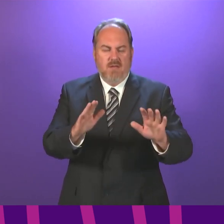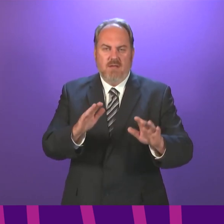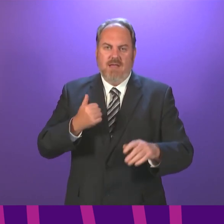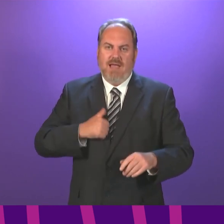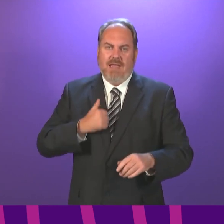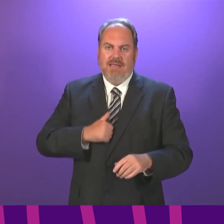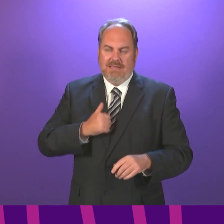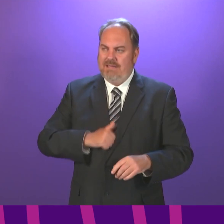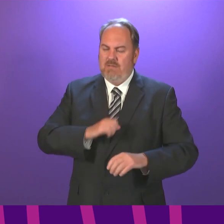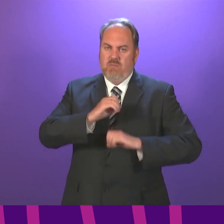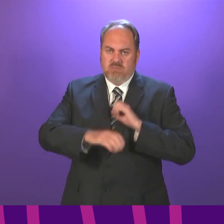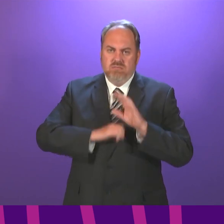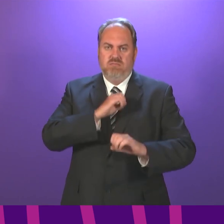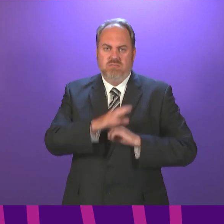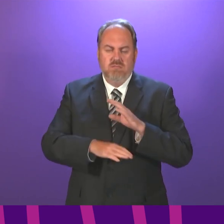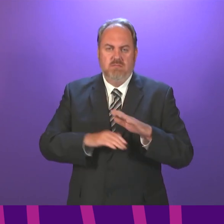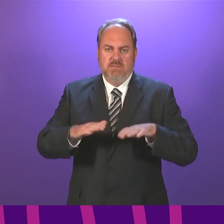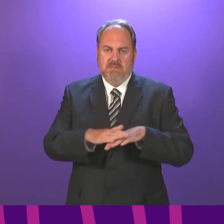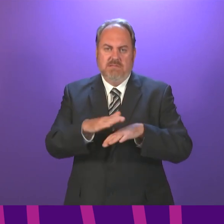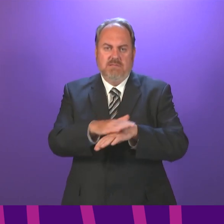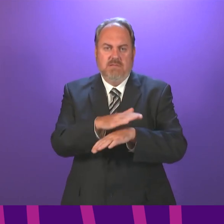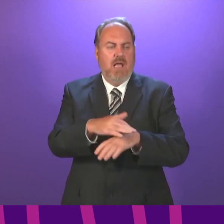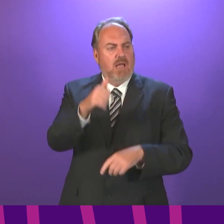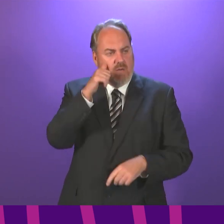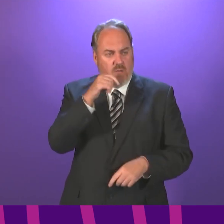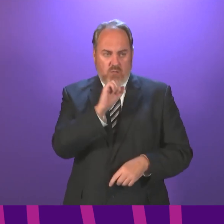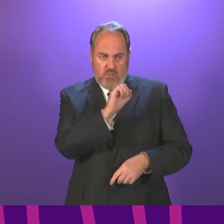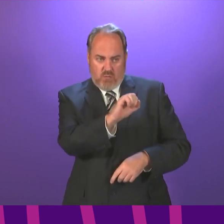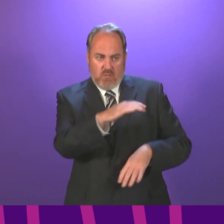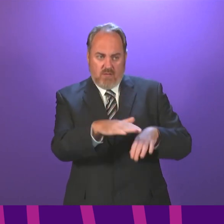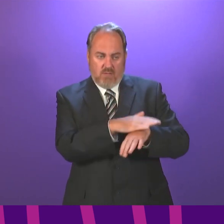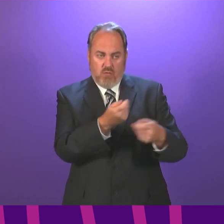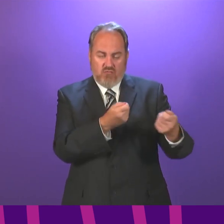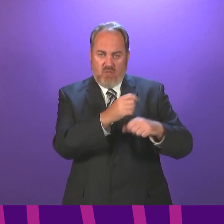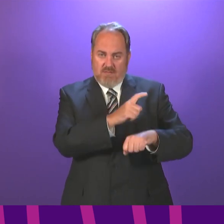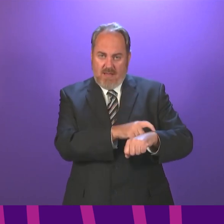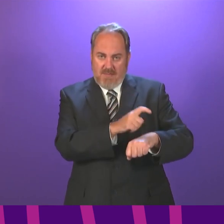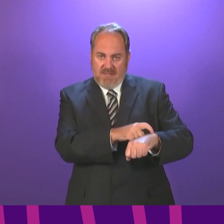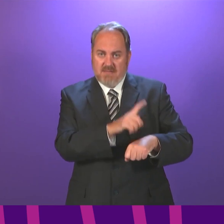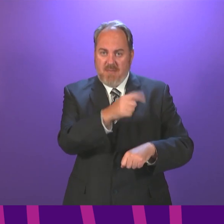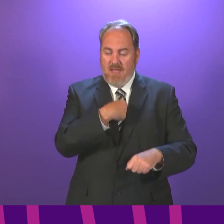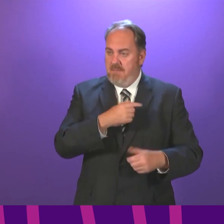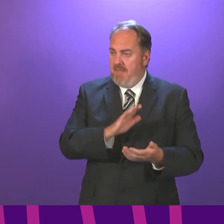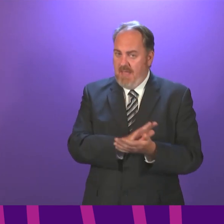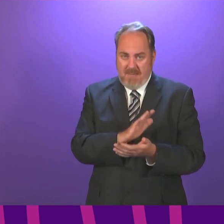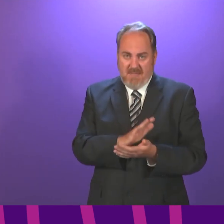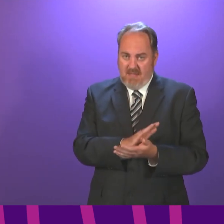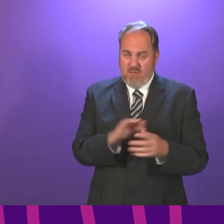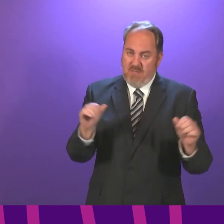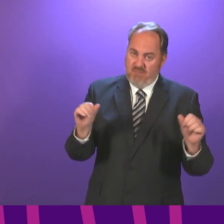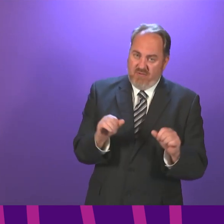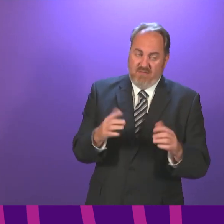stand here for as long as necessary to get through all of the questions. You are in charge of the timing, but just to be clear that I am happy to do that.